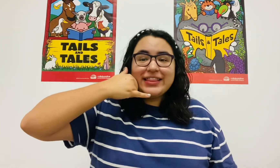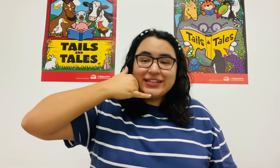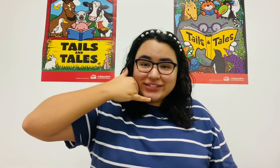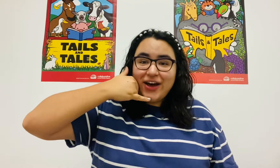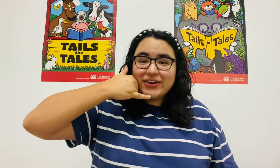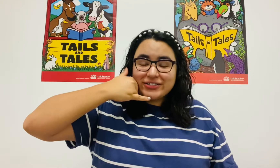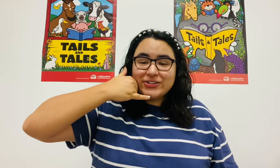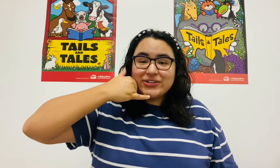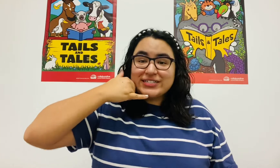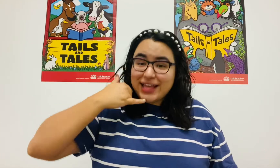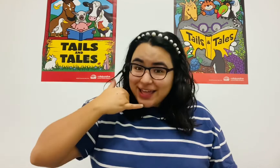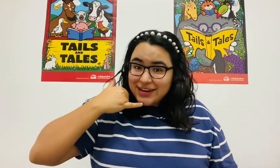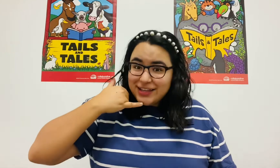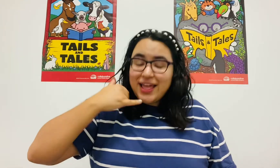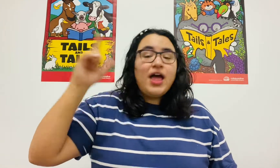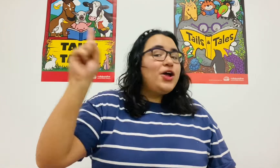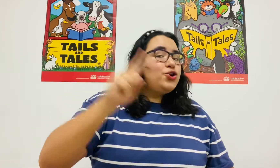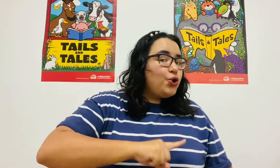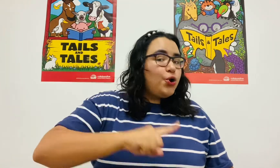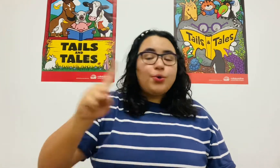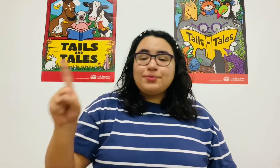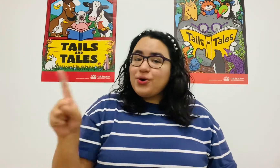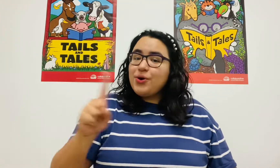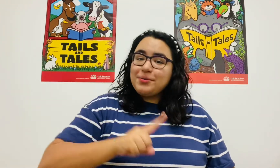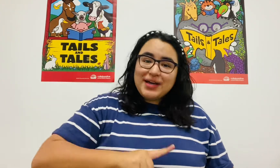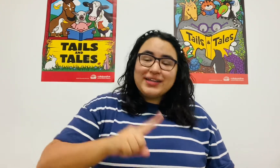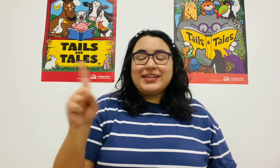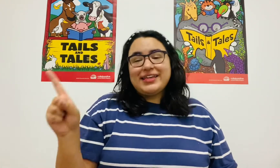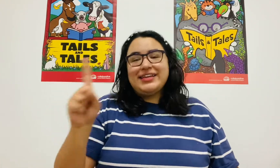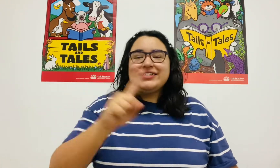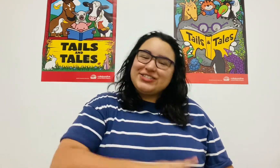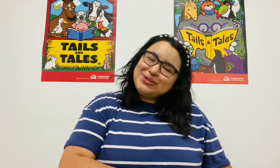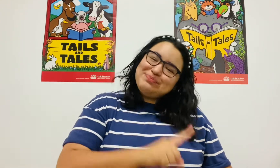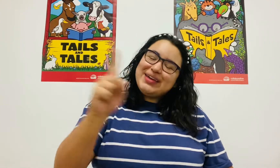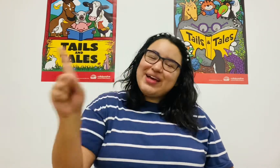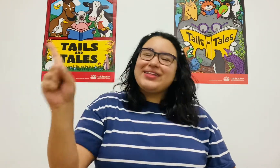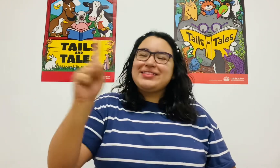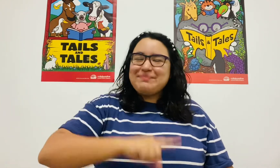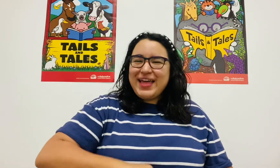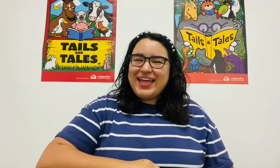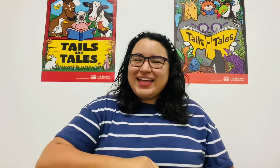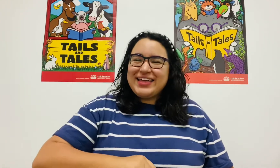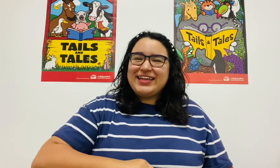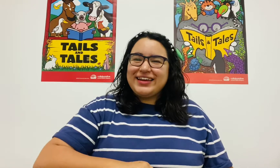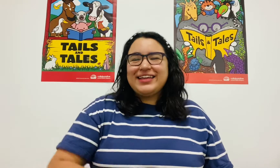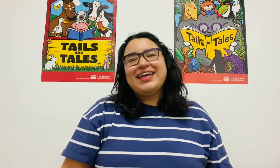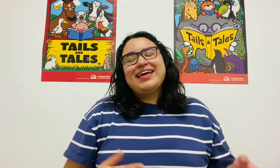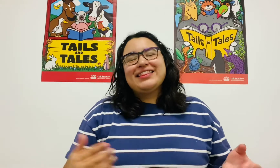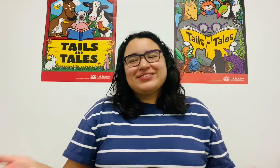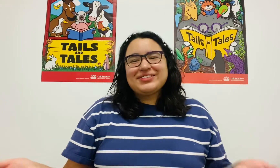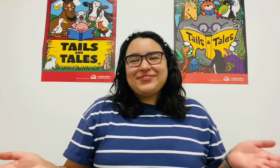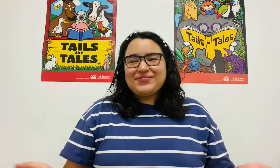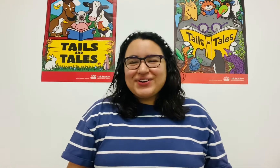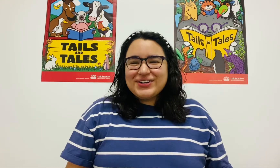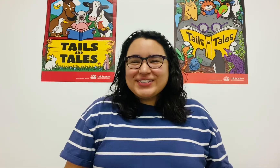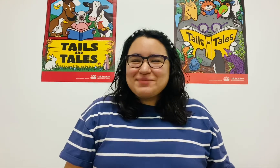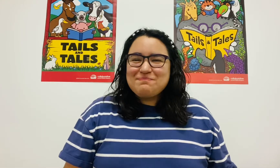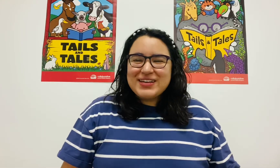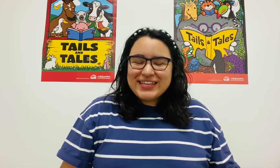the doctor said, no more more monkeys jumping on the bed. That was our first monkey